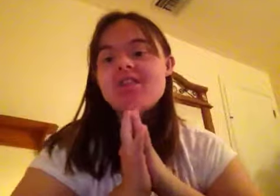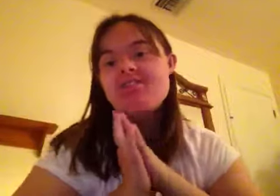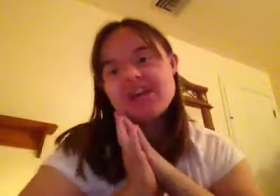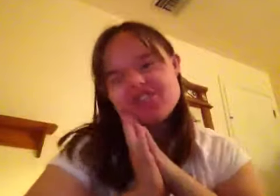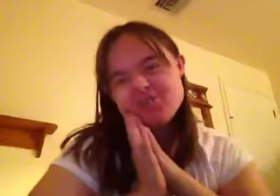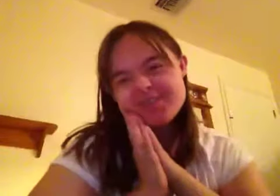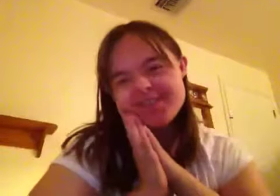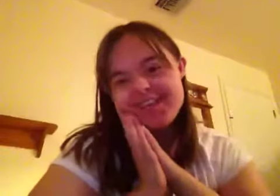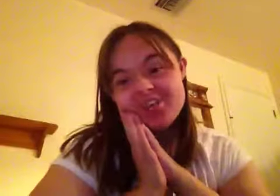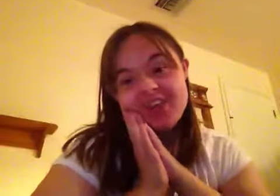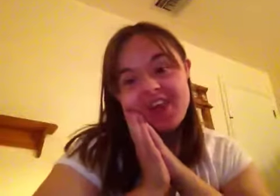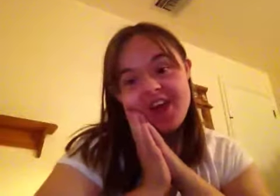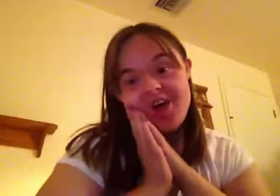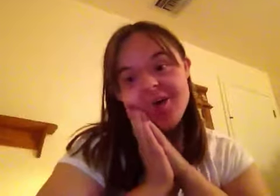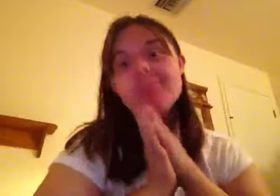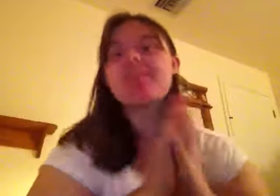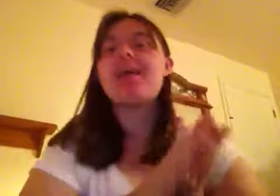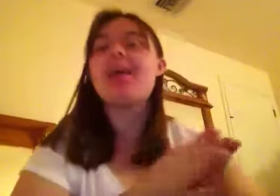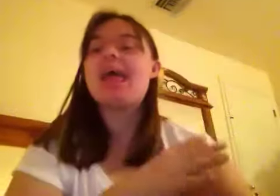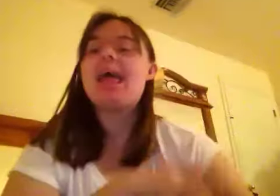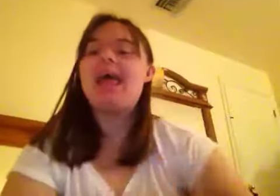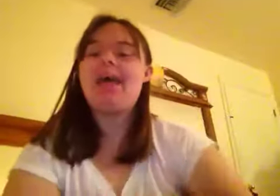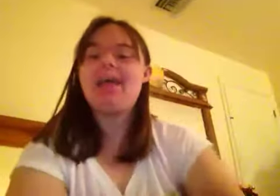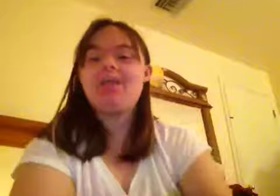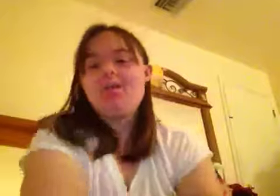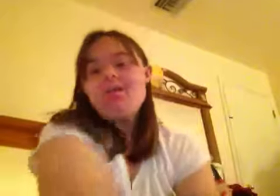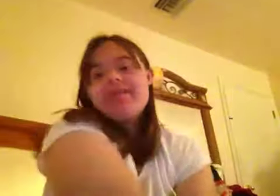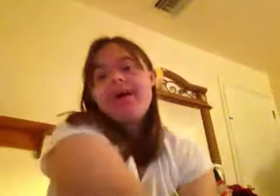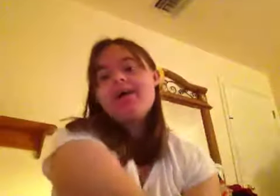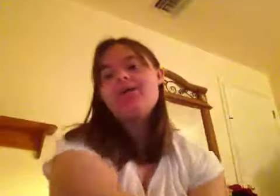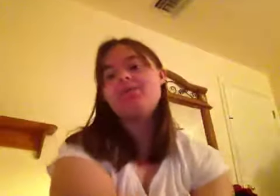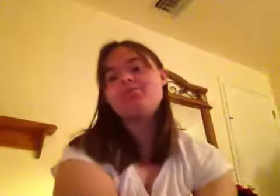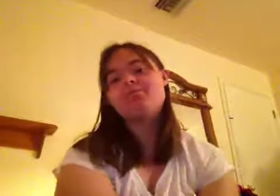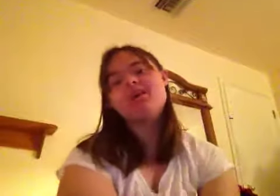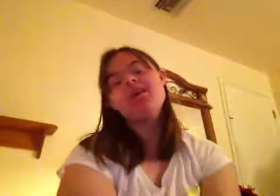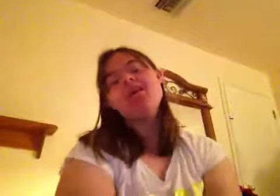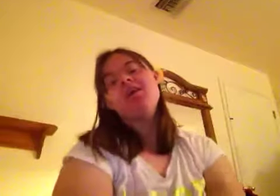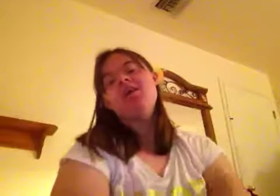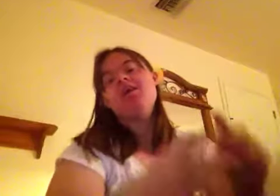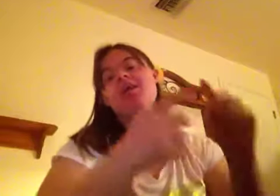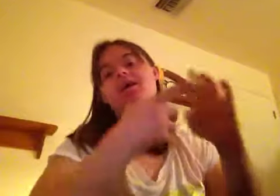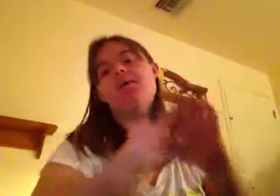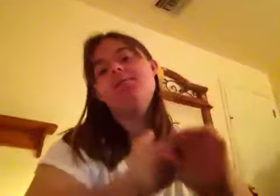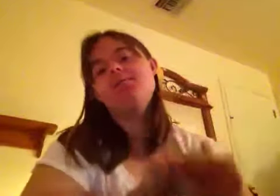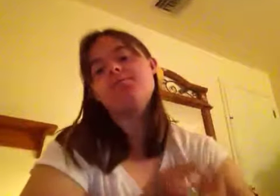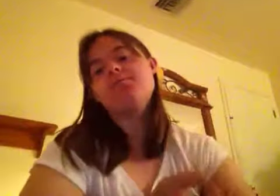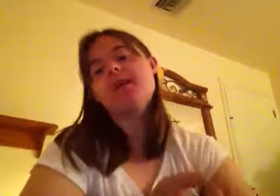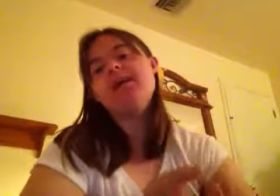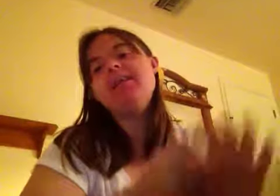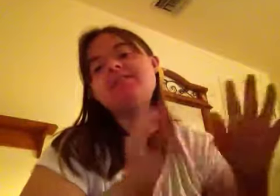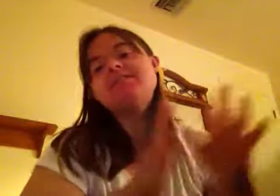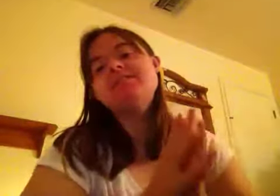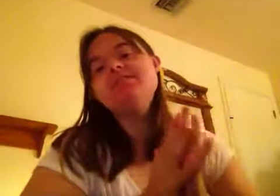the fashion police video and I do like um um I never seen